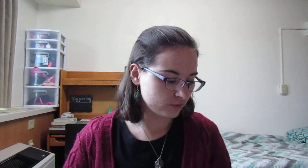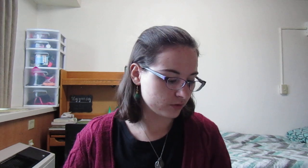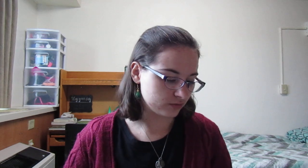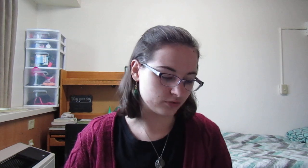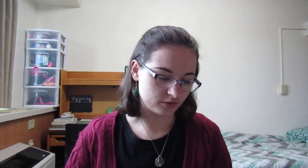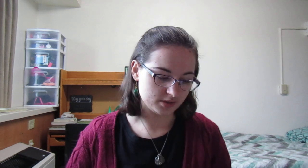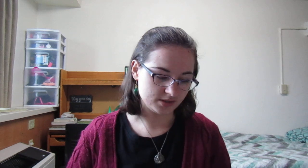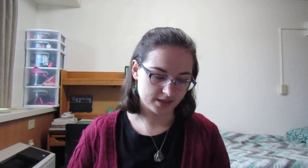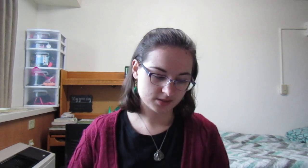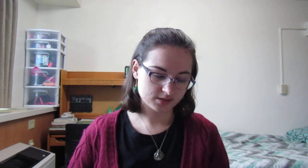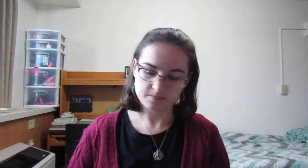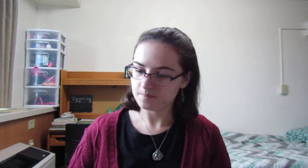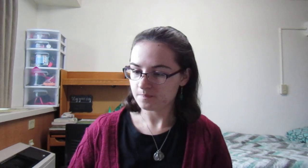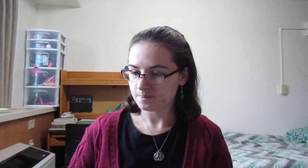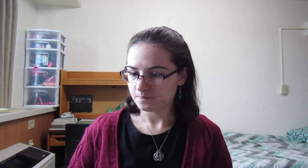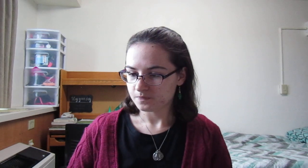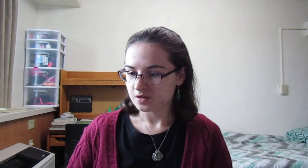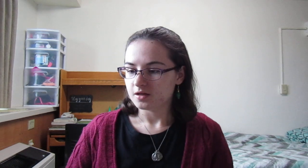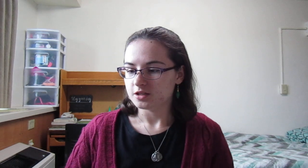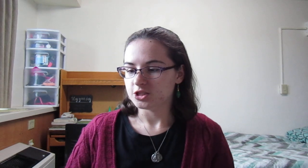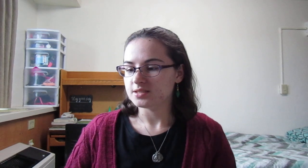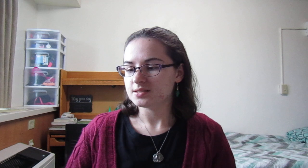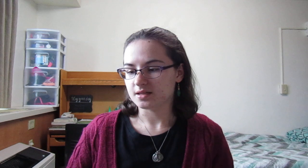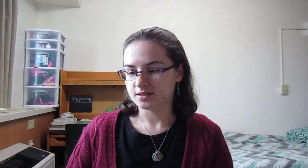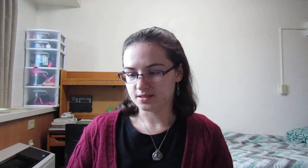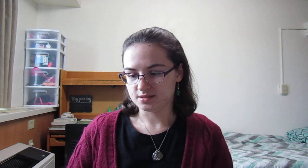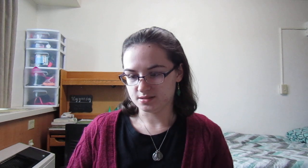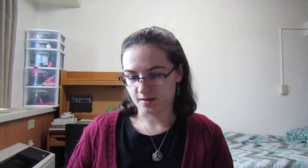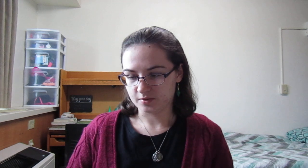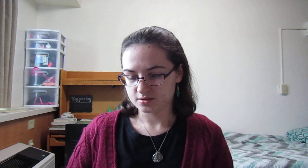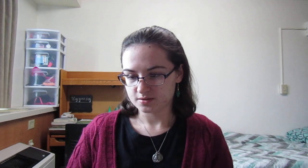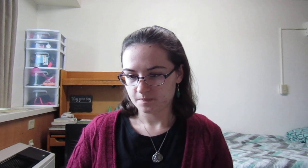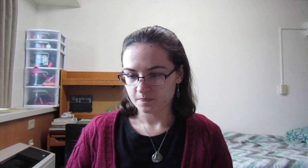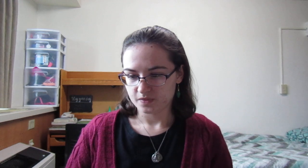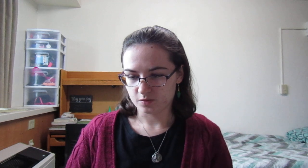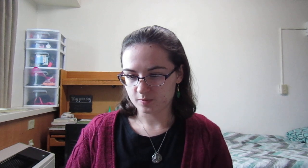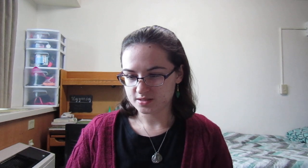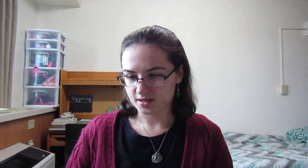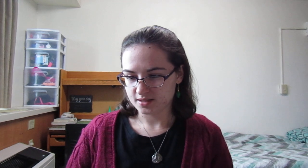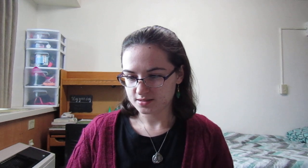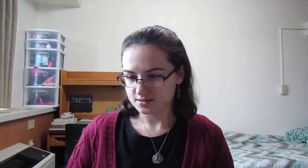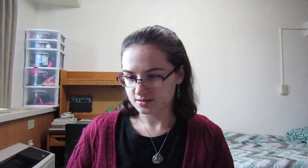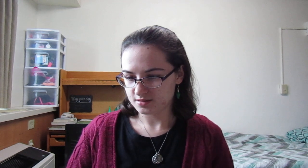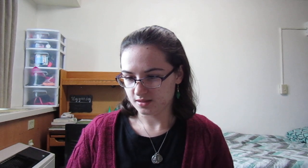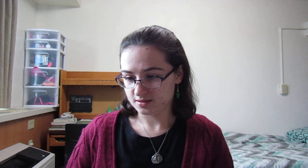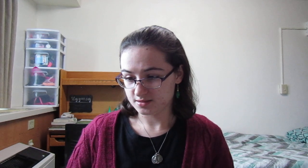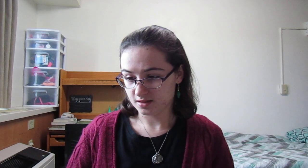through 36. Jesus said to his disciples, There will be signs in the sun,